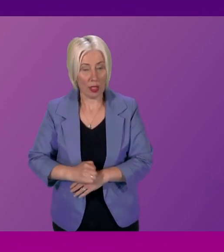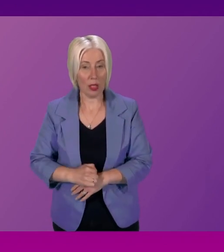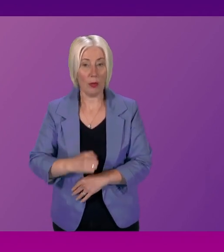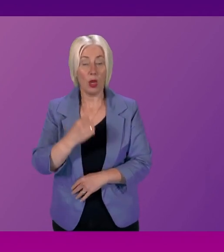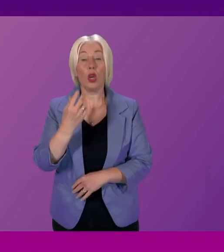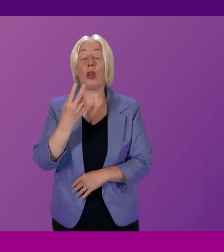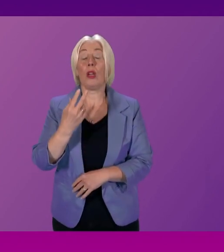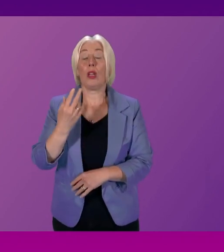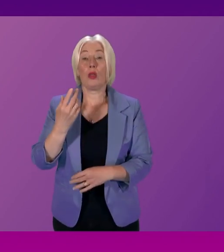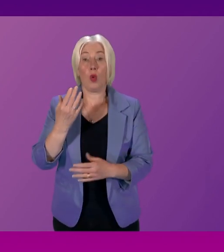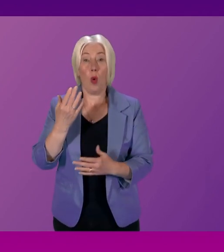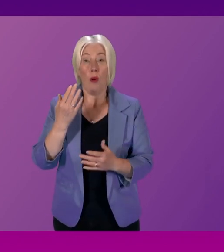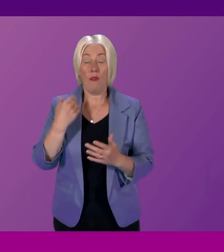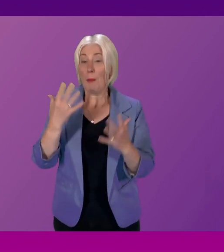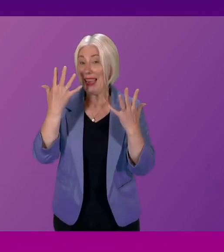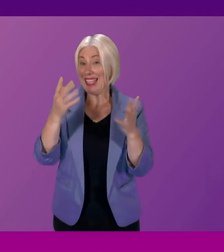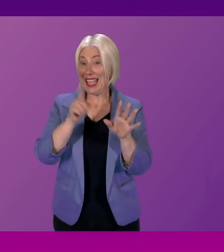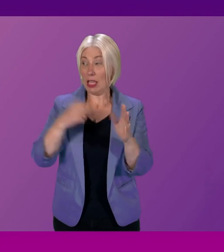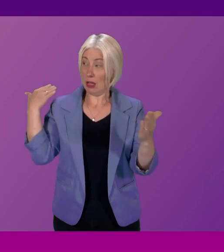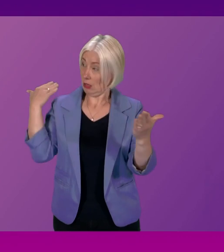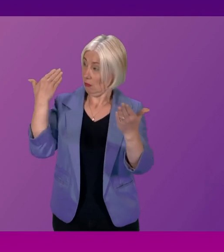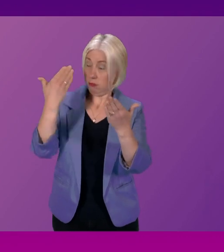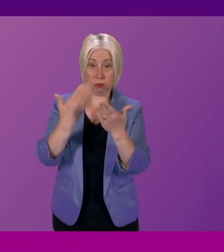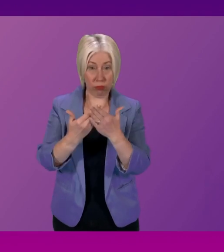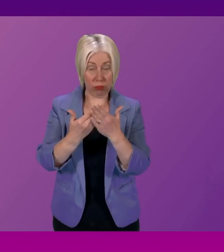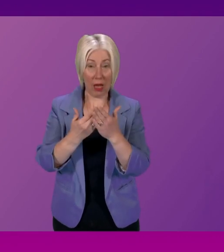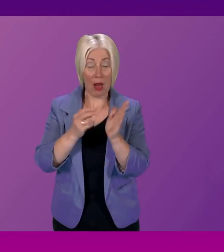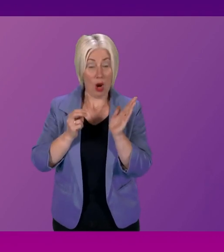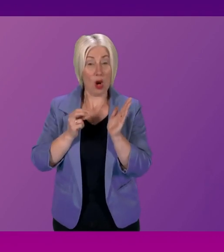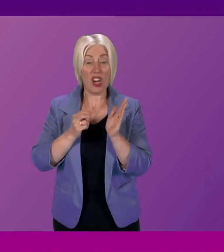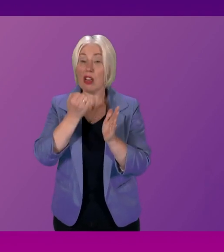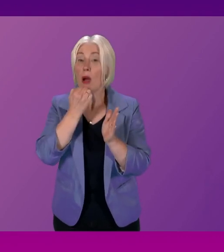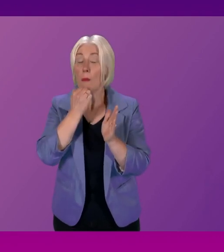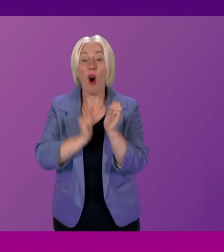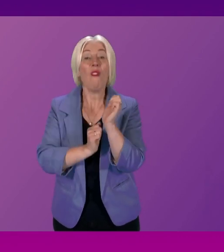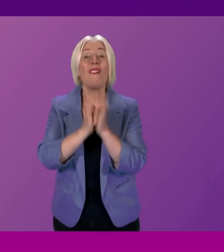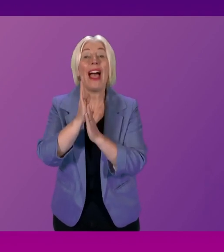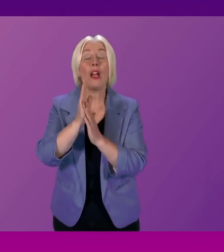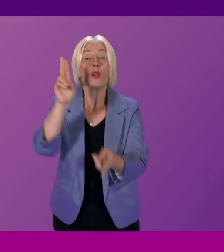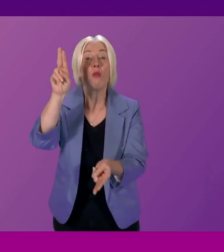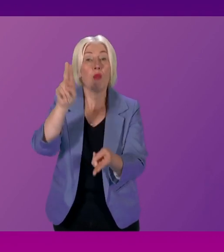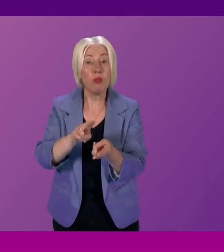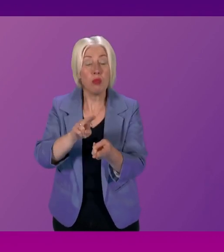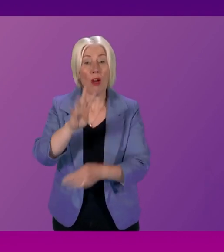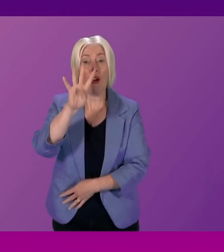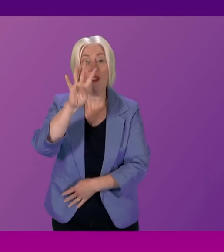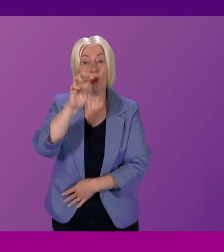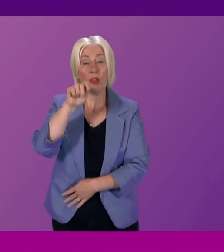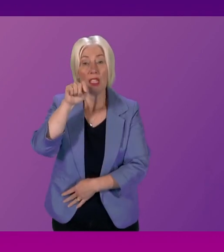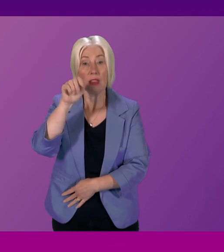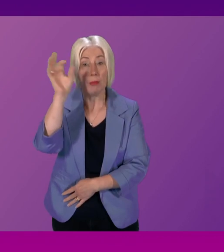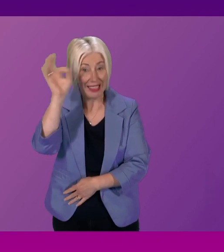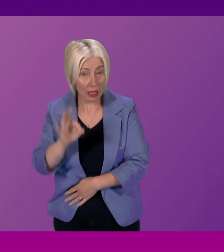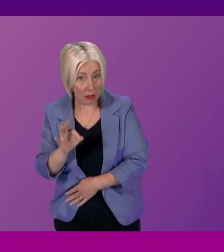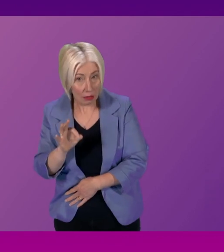2021-22, over that 10-year period, the number of recorded fires has dropped by 14 per cent.